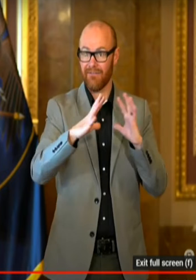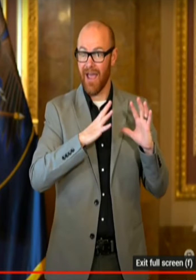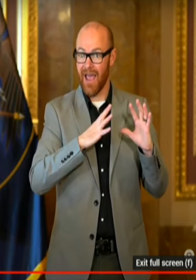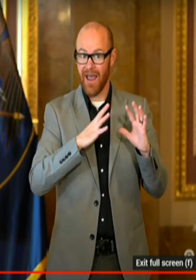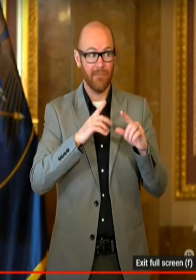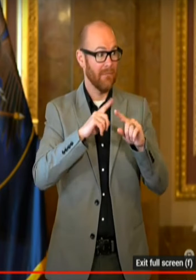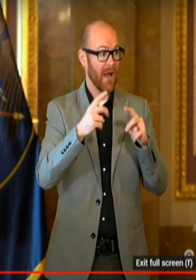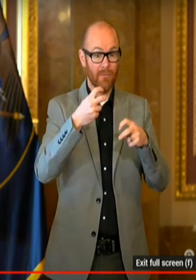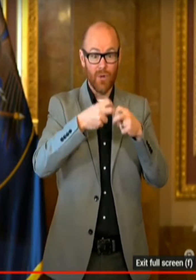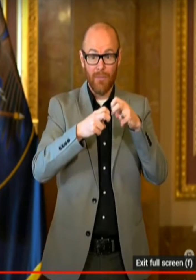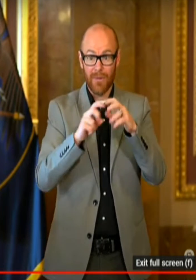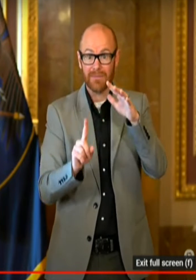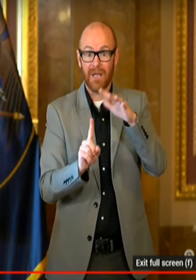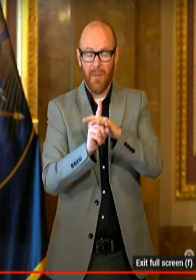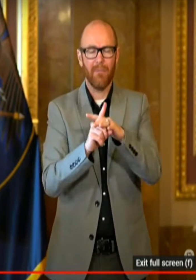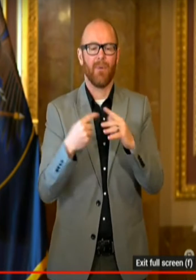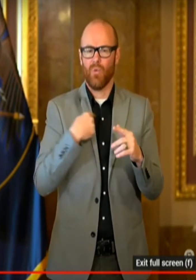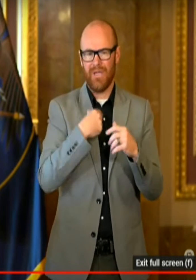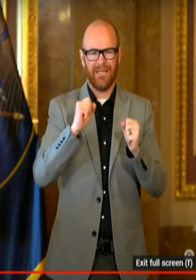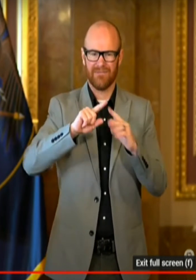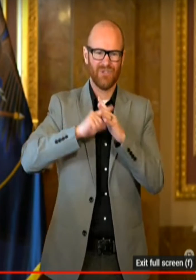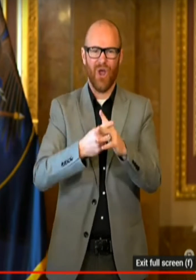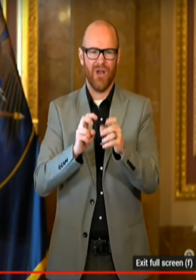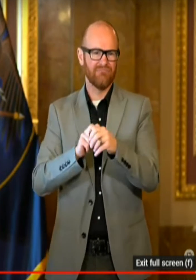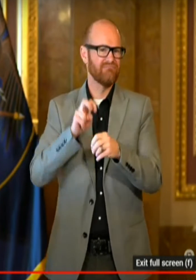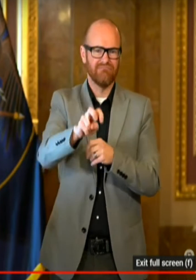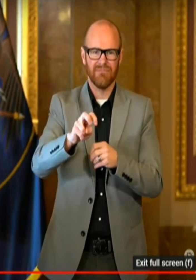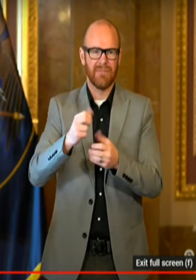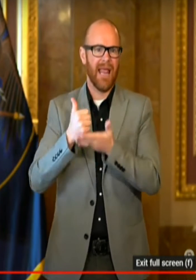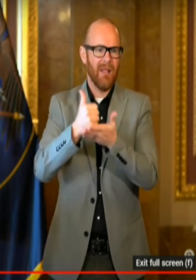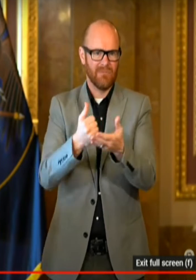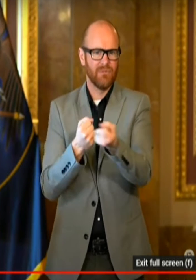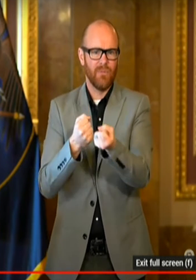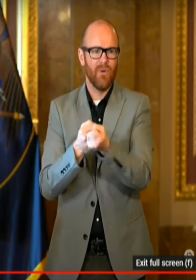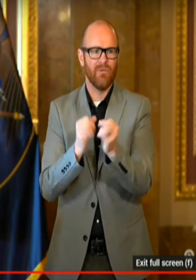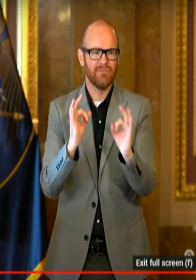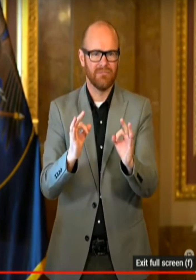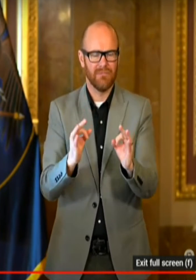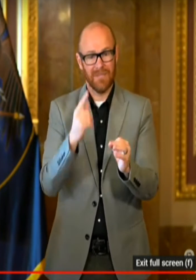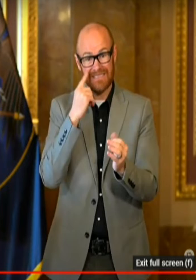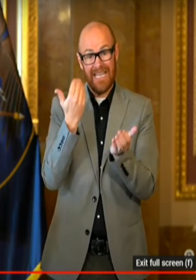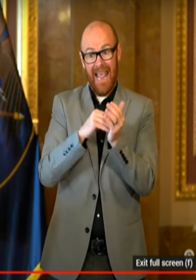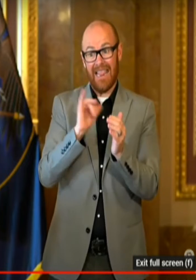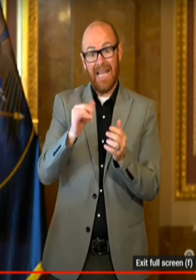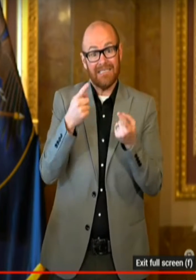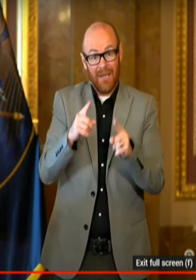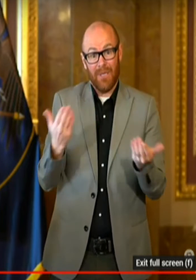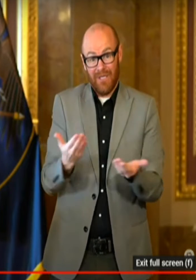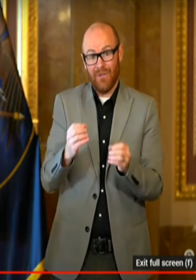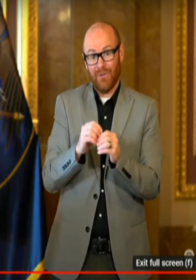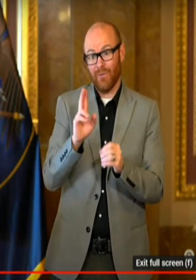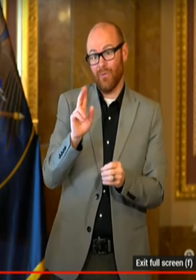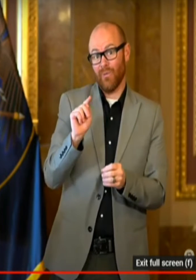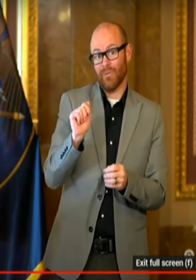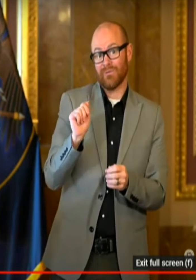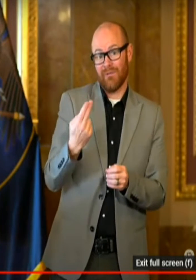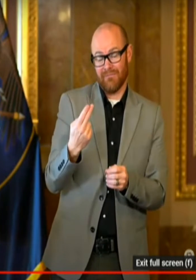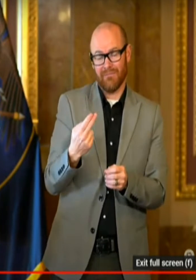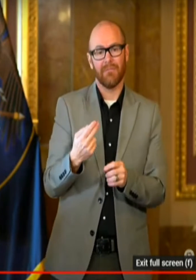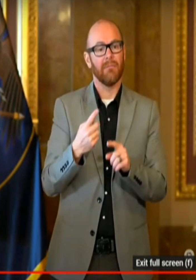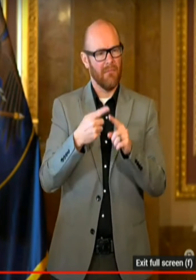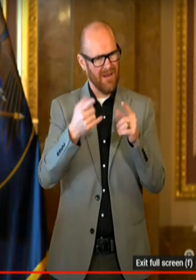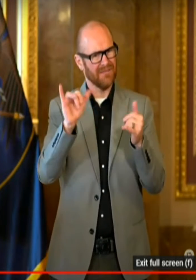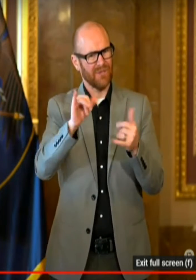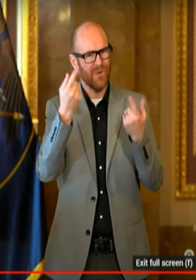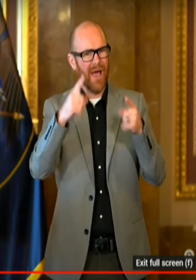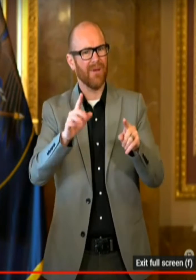we'll be able to see what's happening here in the state of Utah, but also what's happening across the globe. What we saw with Omicron, we found out from